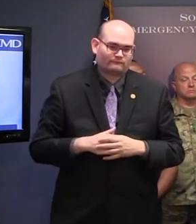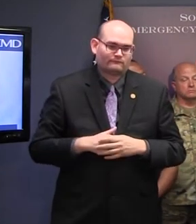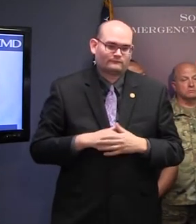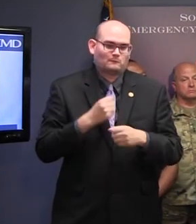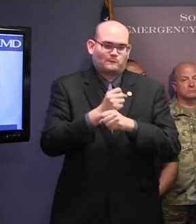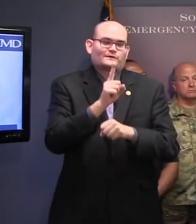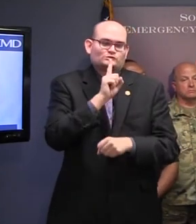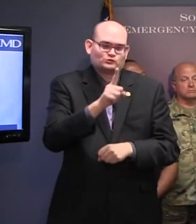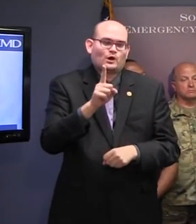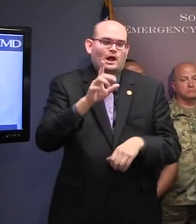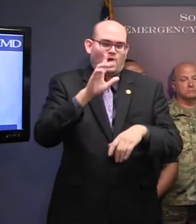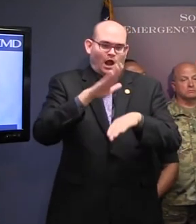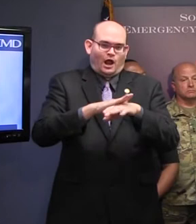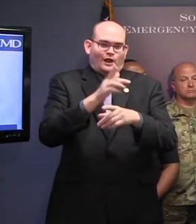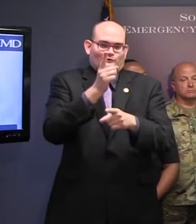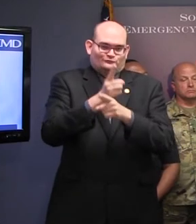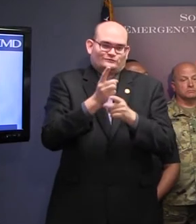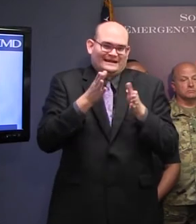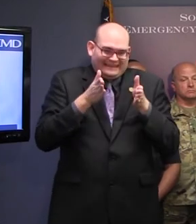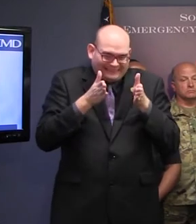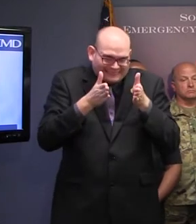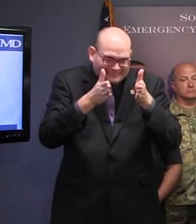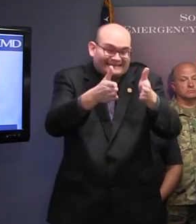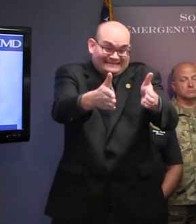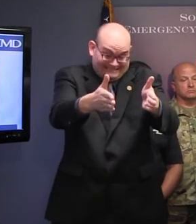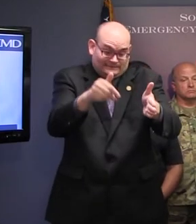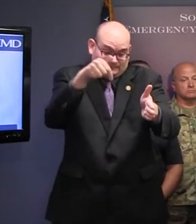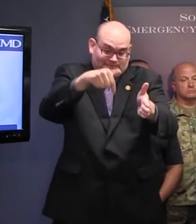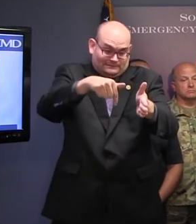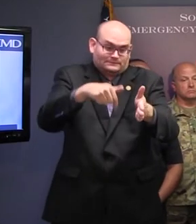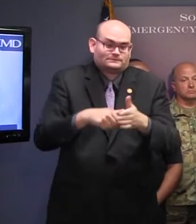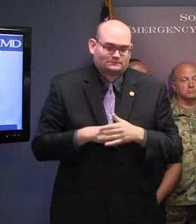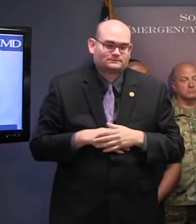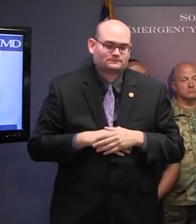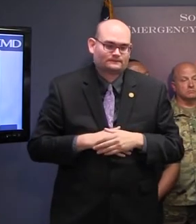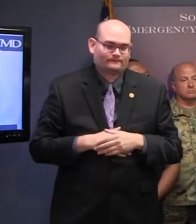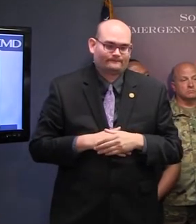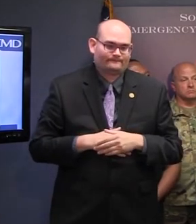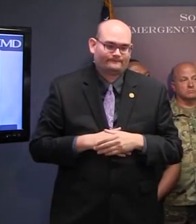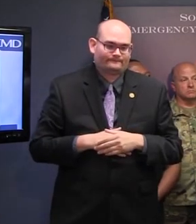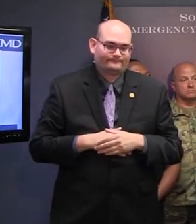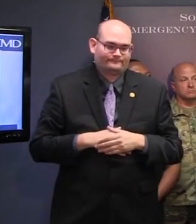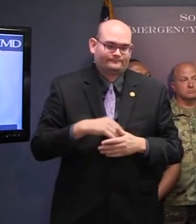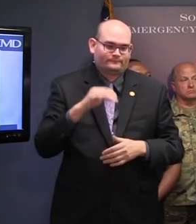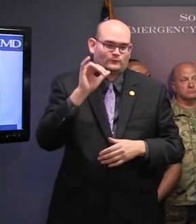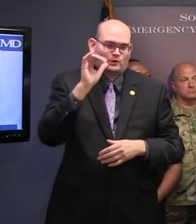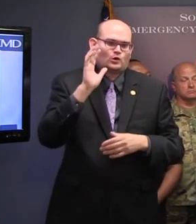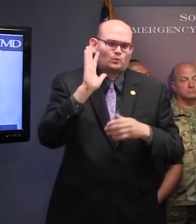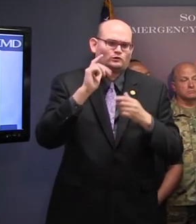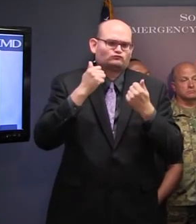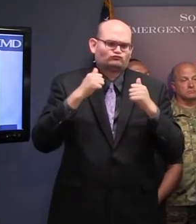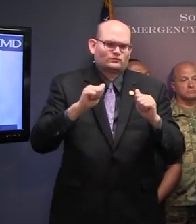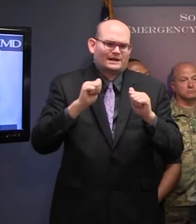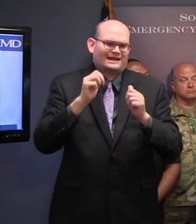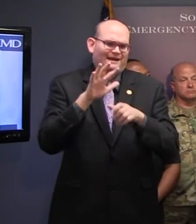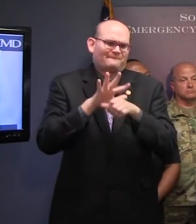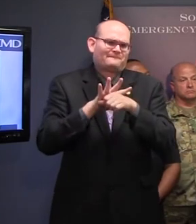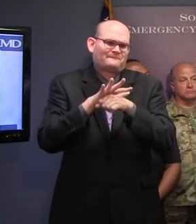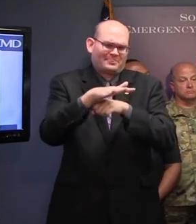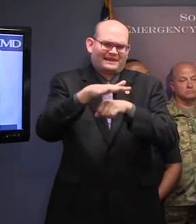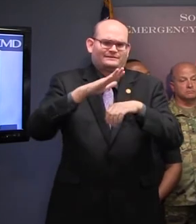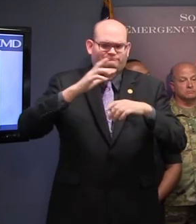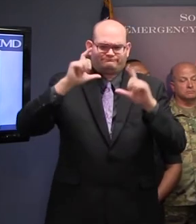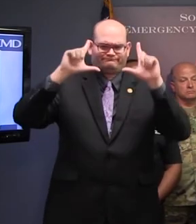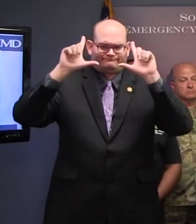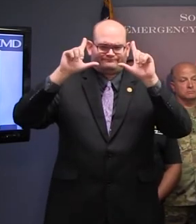eastbound lanes. So just be aware that you're going to need to be on the lookout. We'll try to have plenty of signage out there. But again,